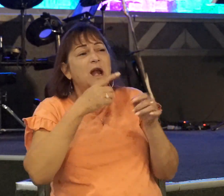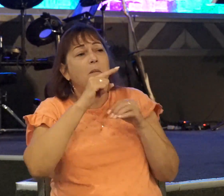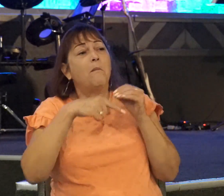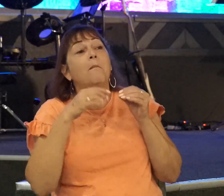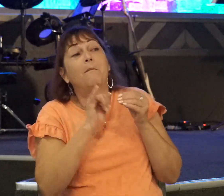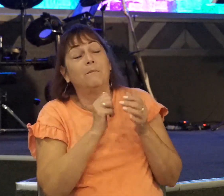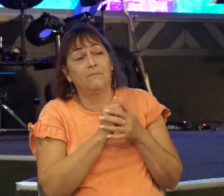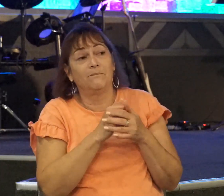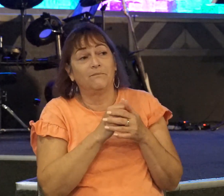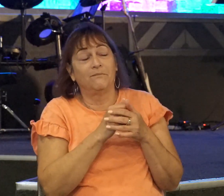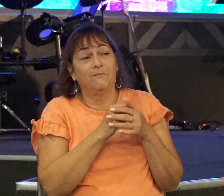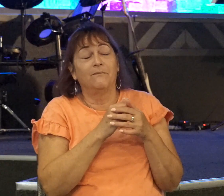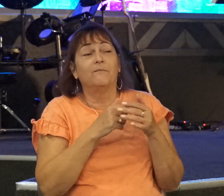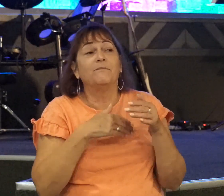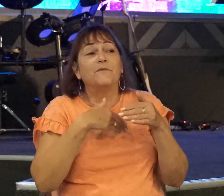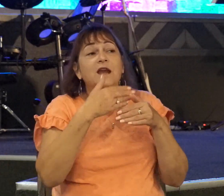But their next words would seal their fate.